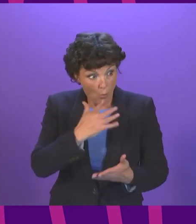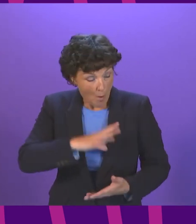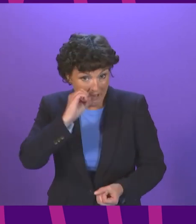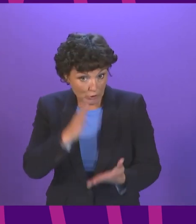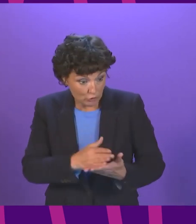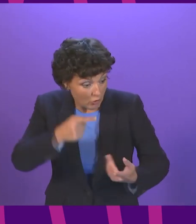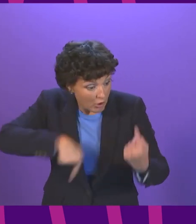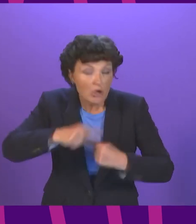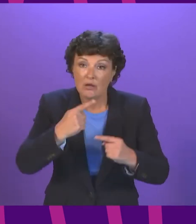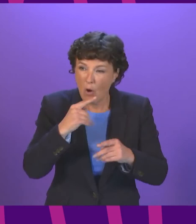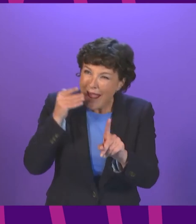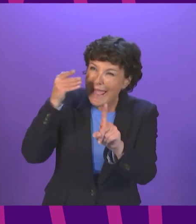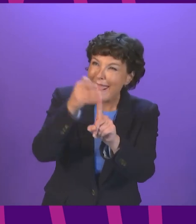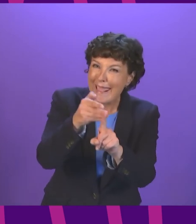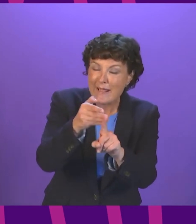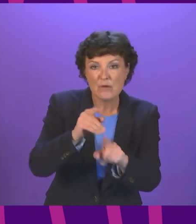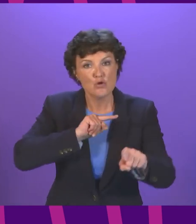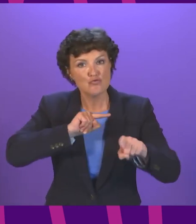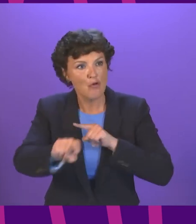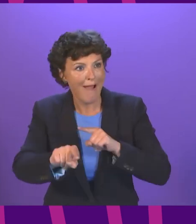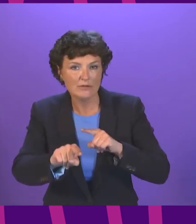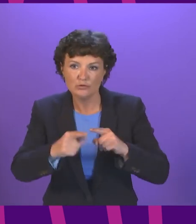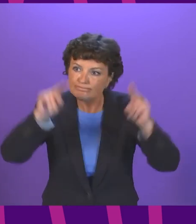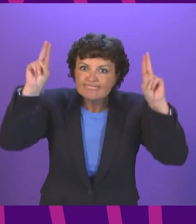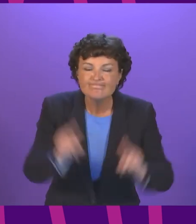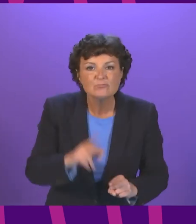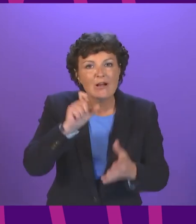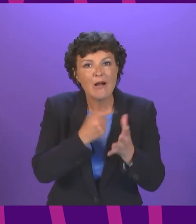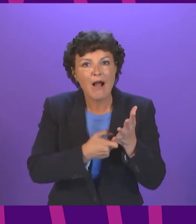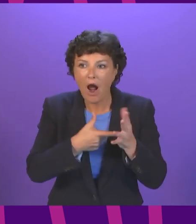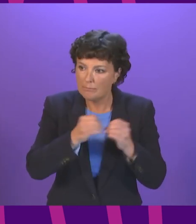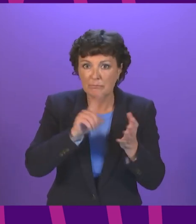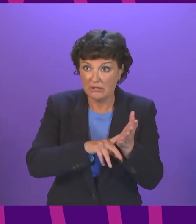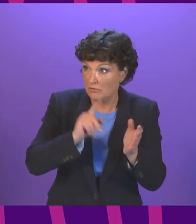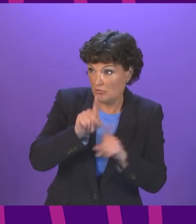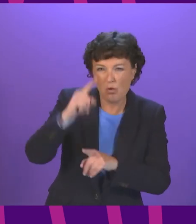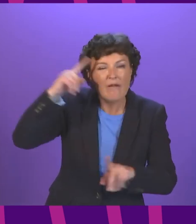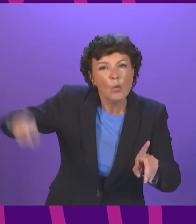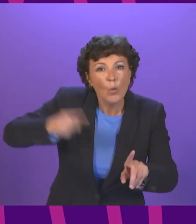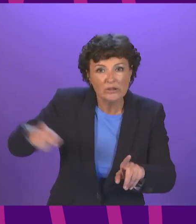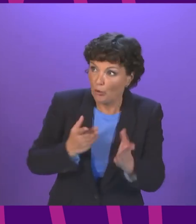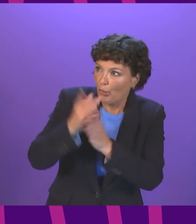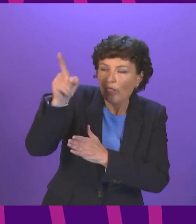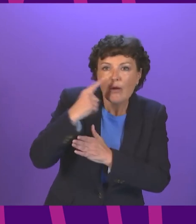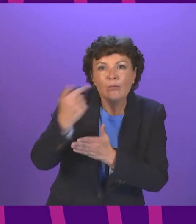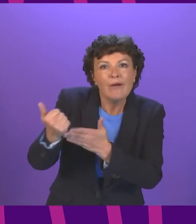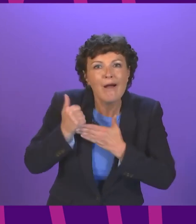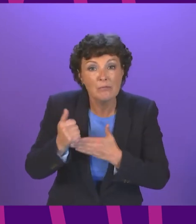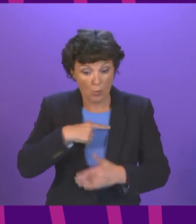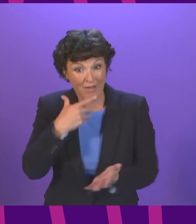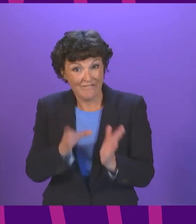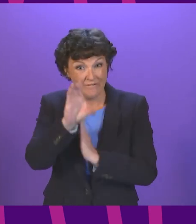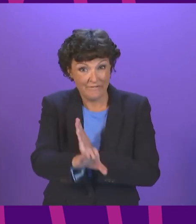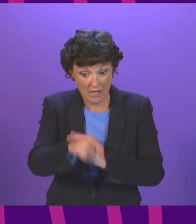chain for example through the current Scotland leasing round and we will invest £200 million this year and £1 billion